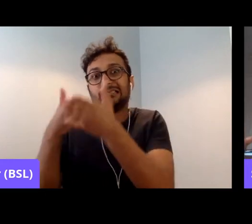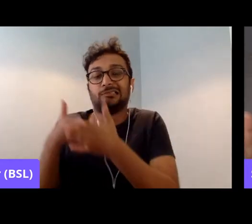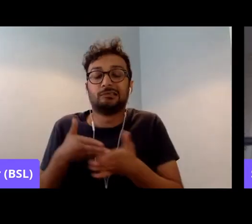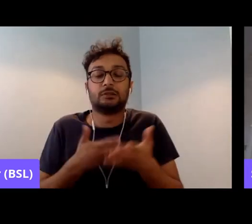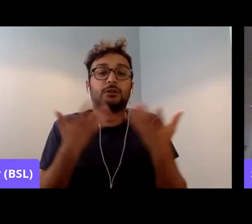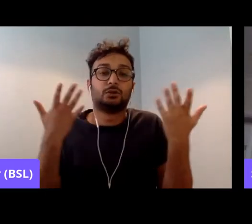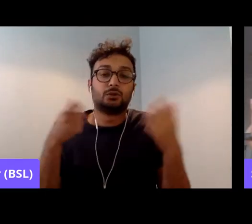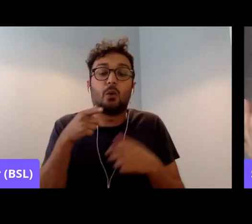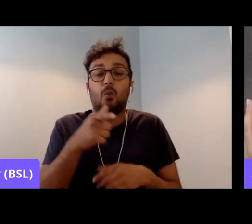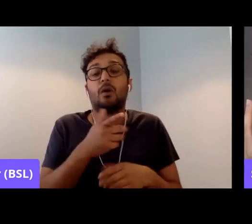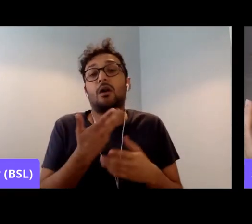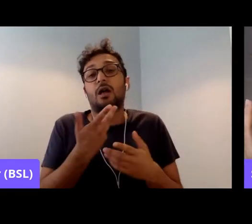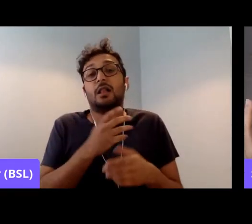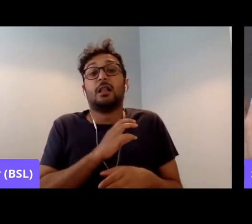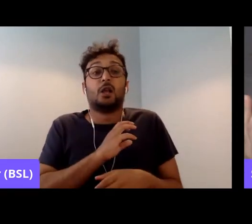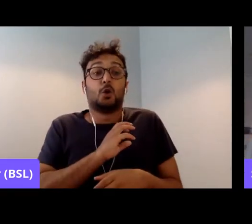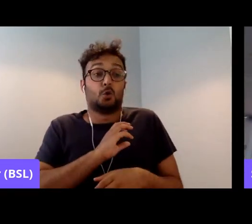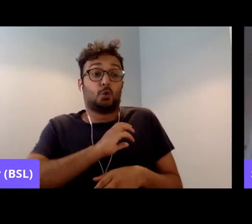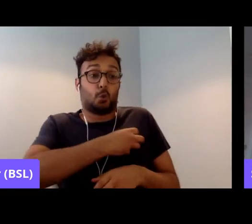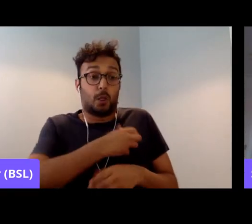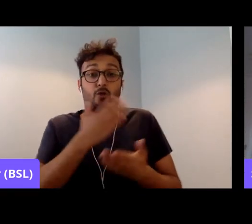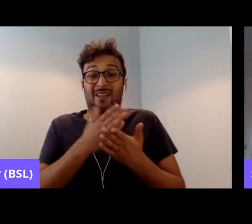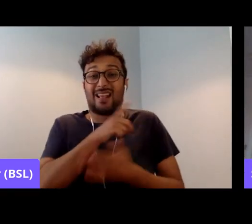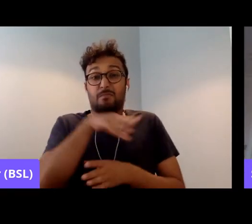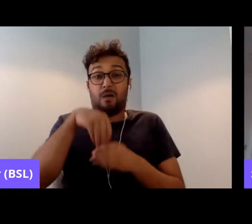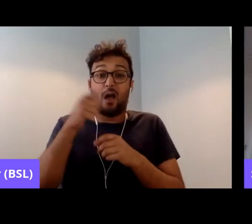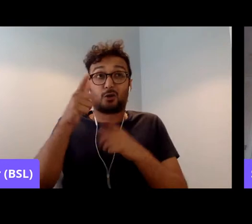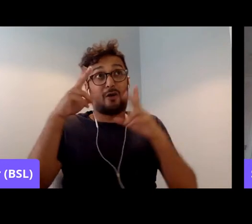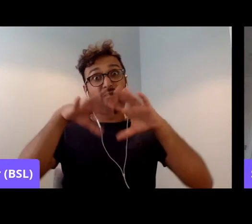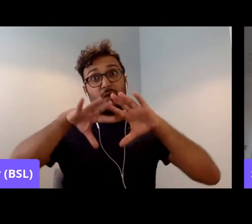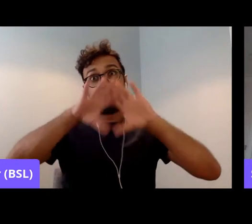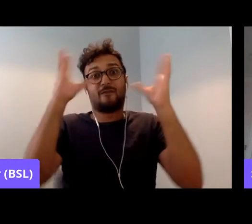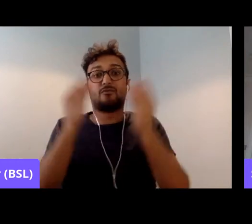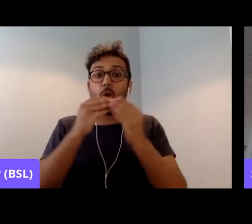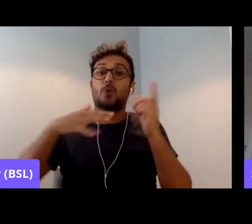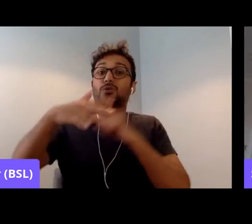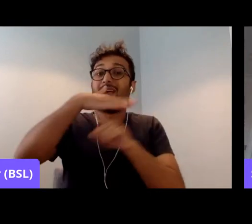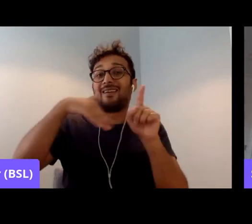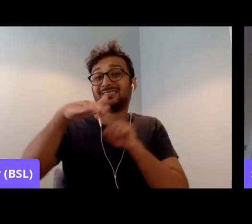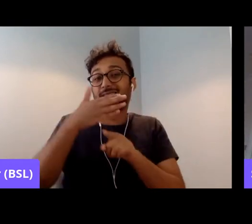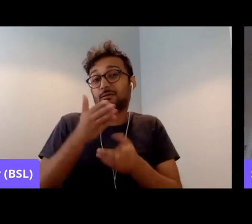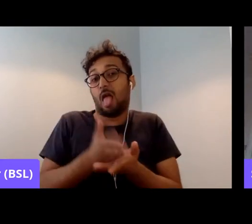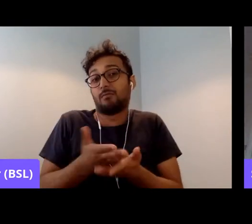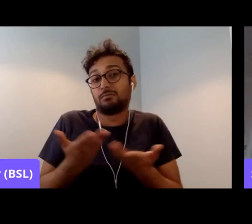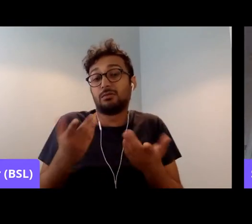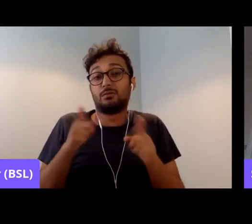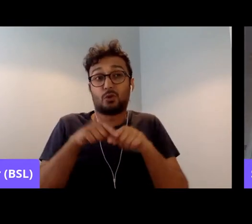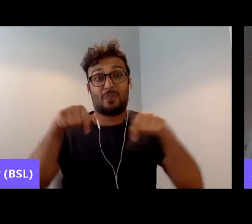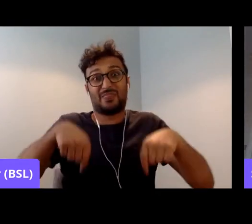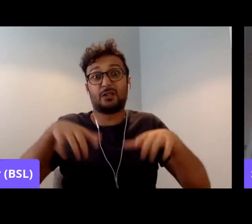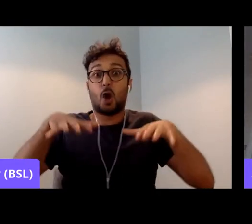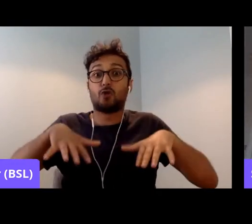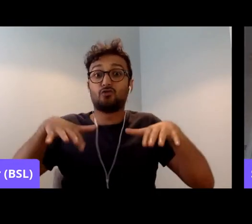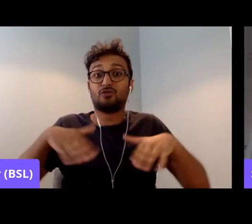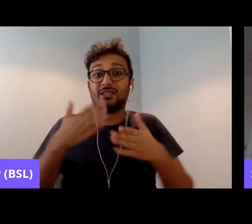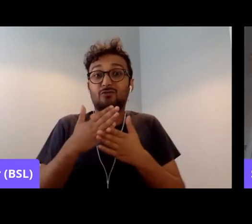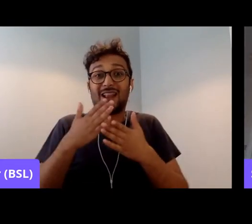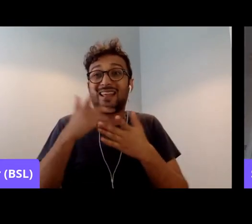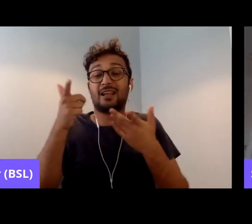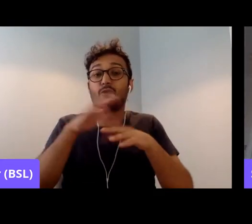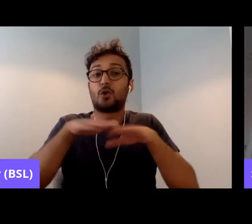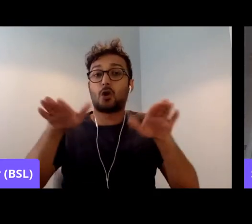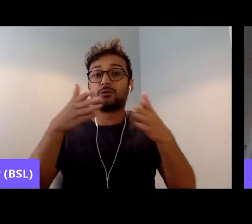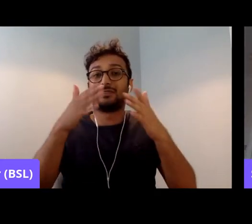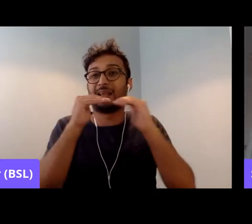trade unions, ultimately we are a fabric of society and, you know, we do live in a country that is structurally, um, in unequal